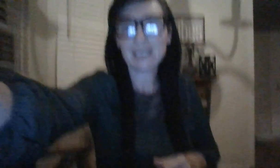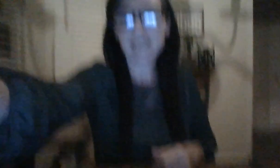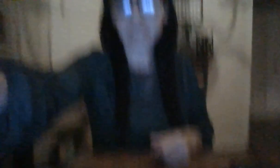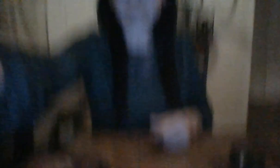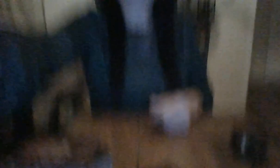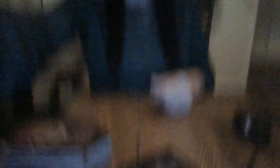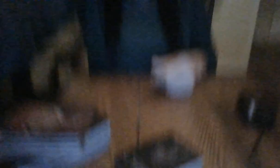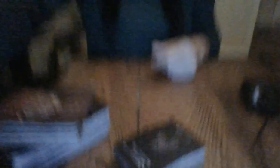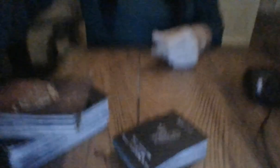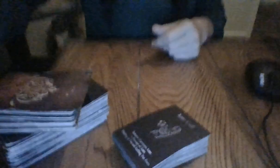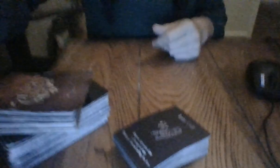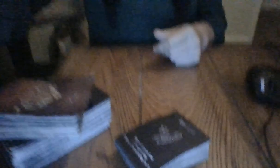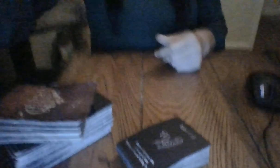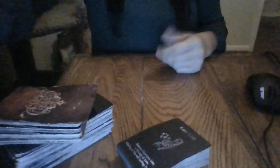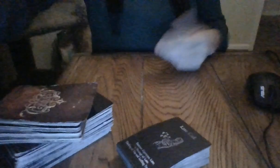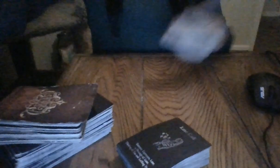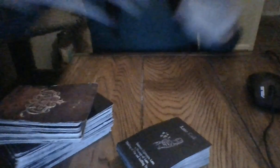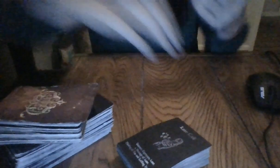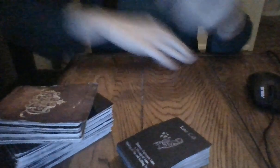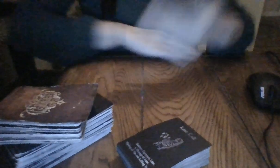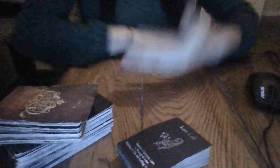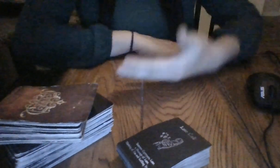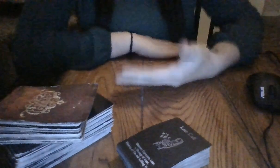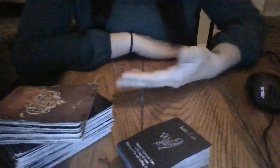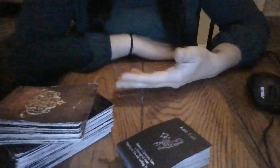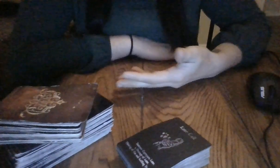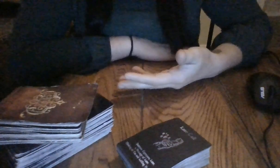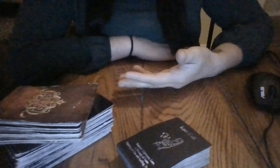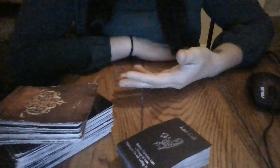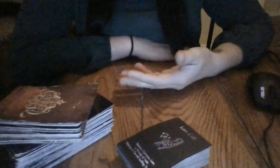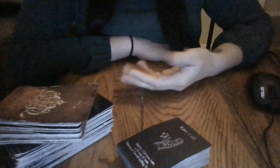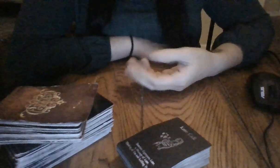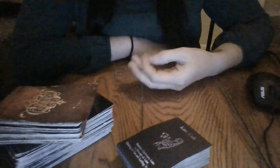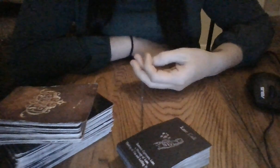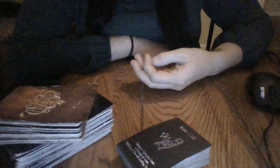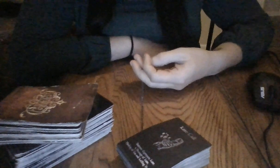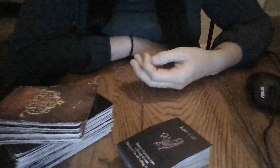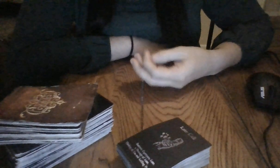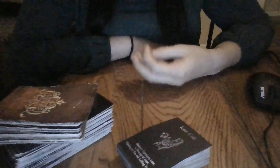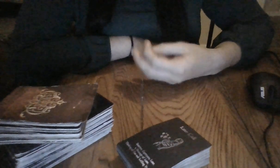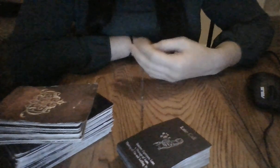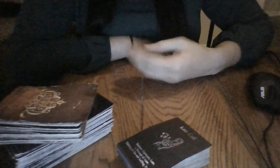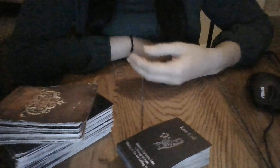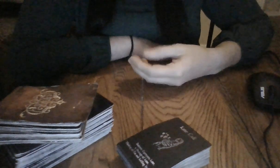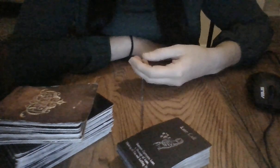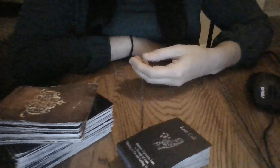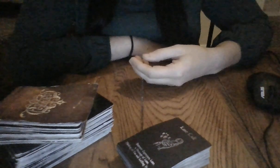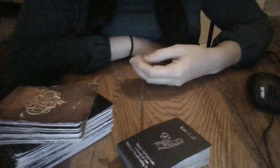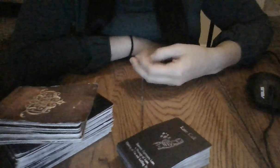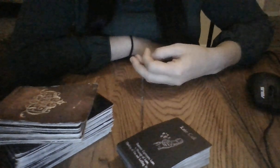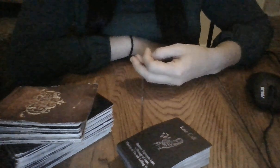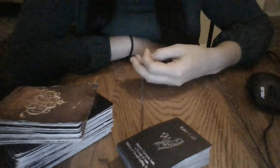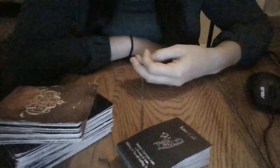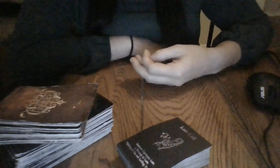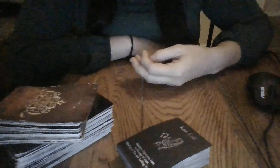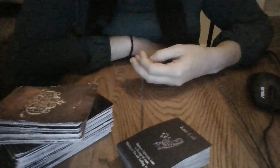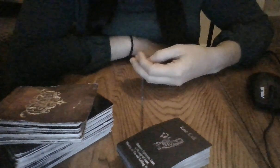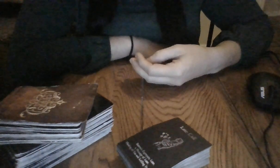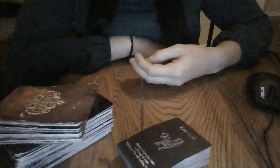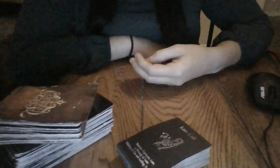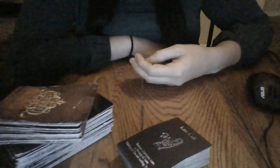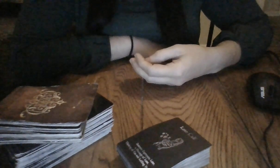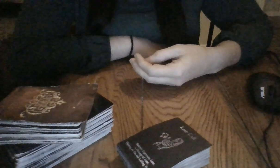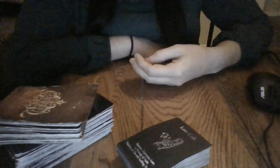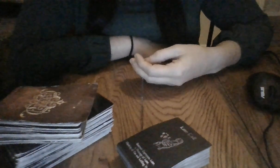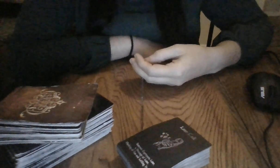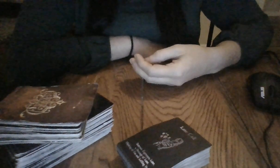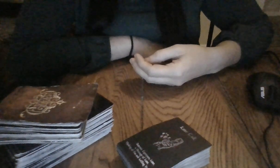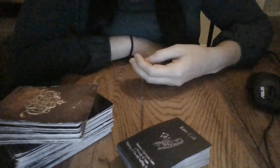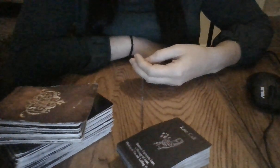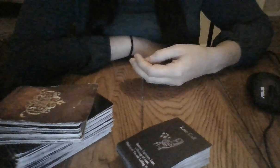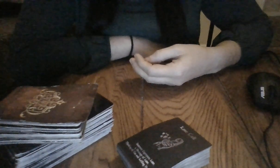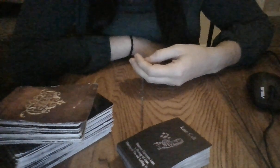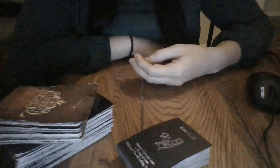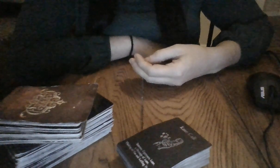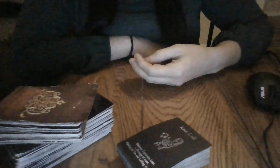Just saying. OK, so the channel message I received was someone's about to be kicked out of a home.